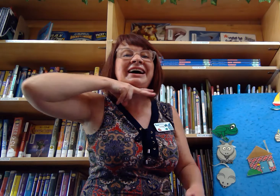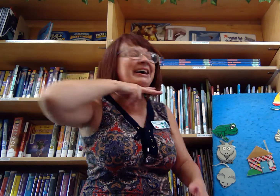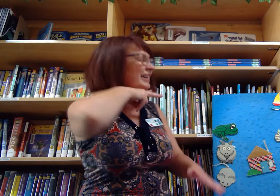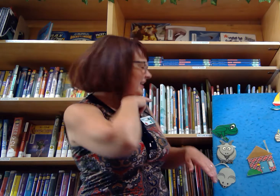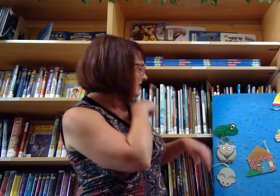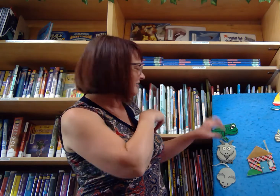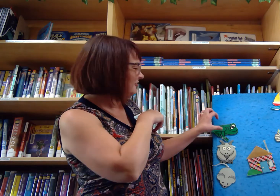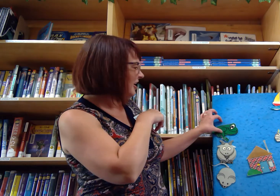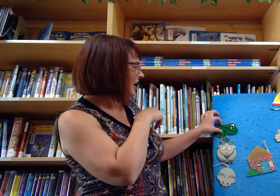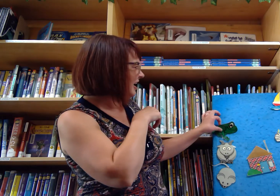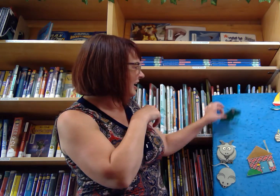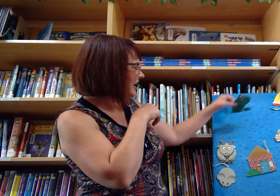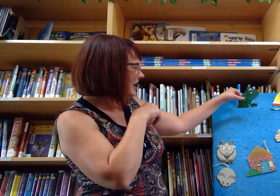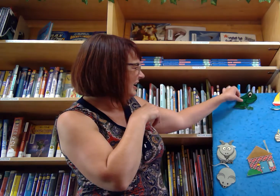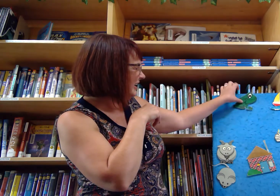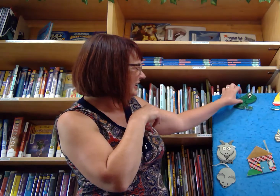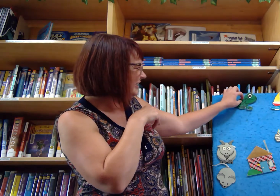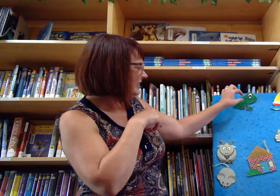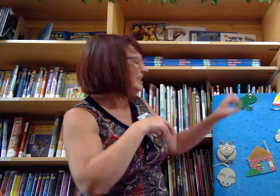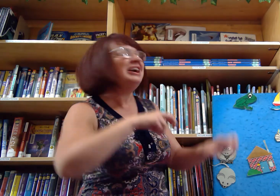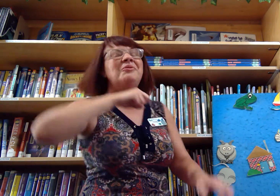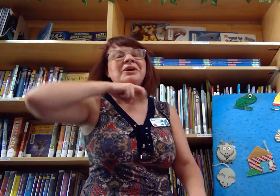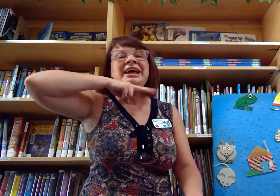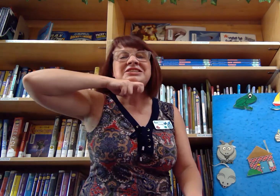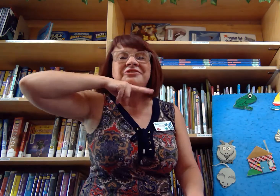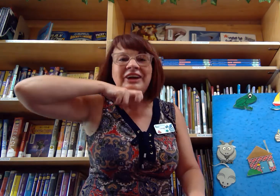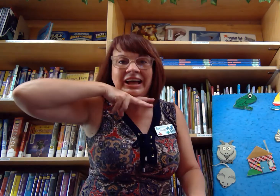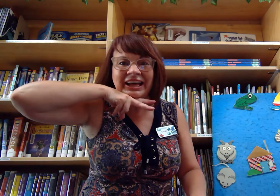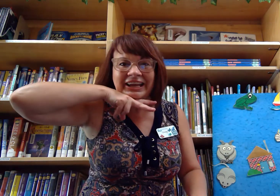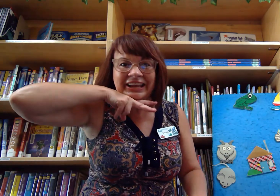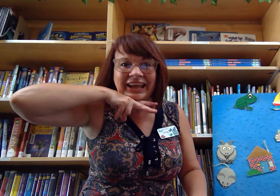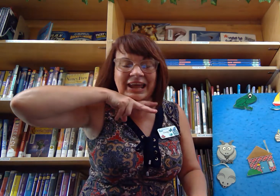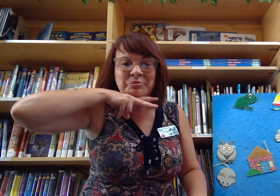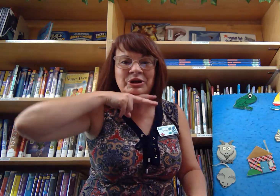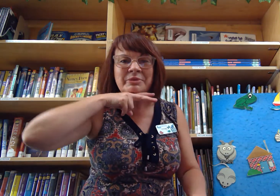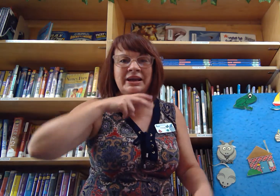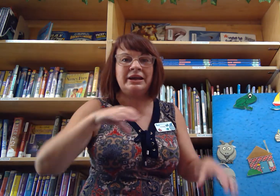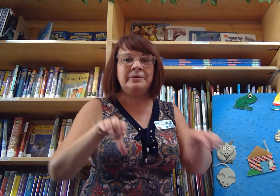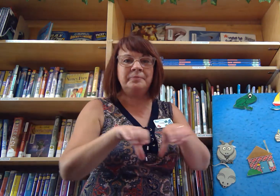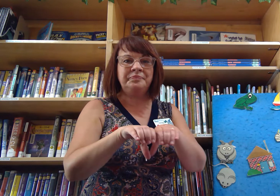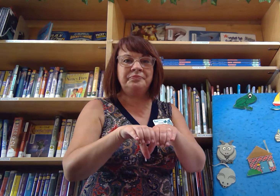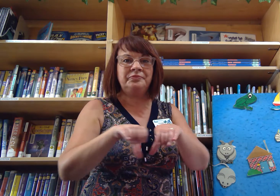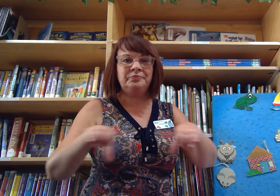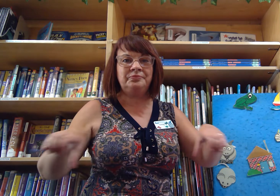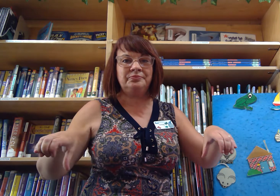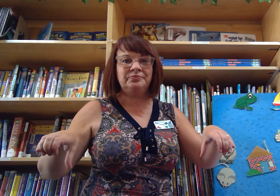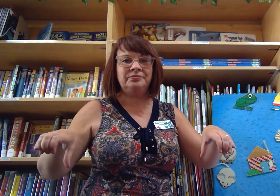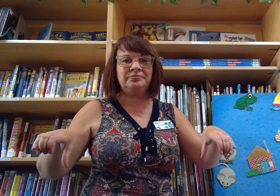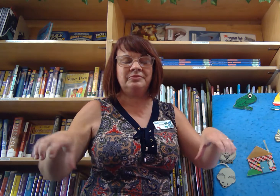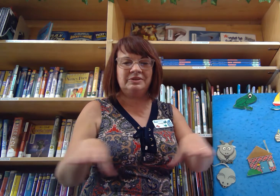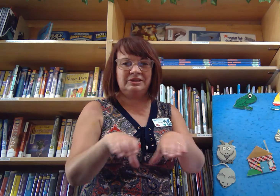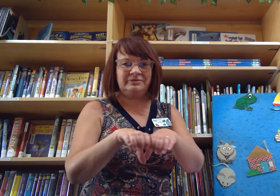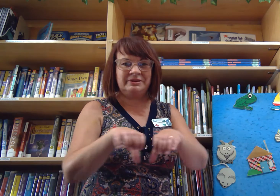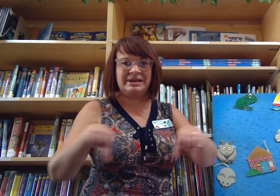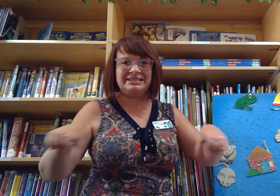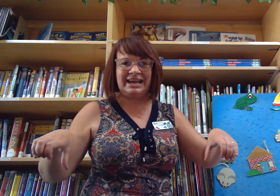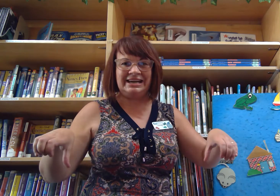A frog! We'll catch a frog and put them on a... Hmm. What am I signing?